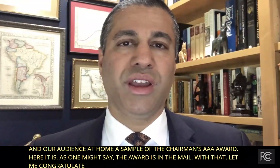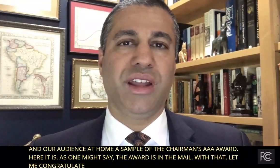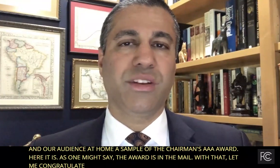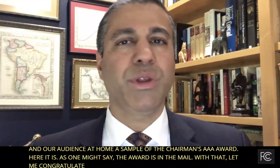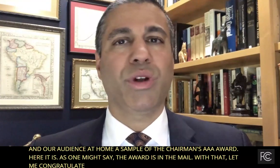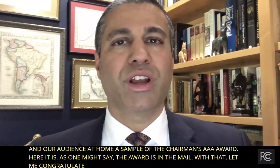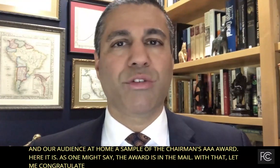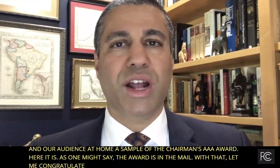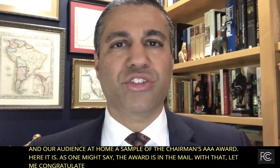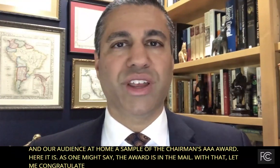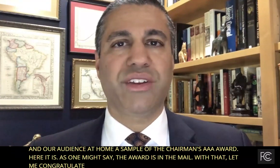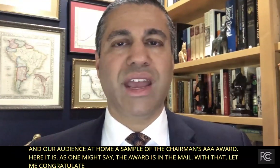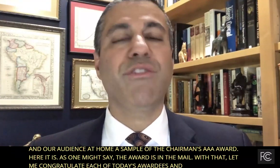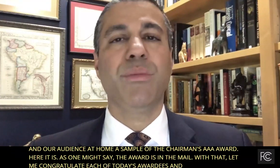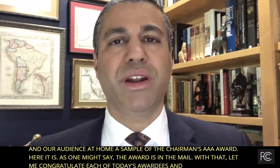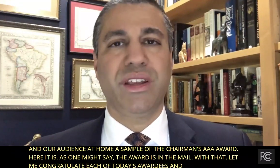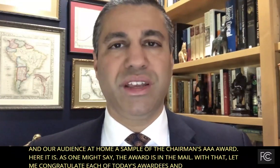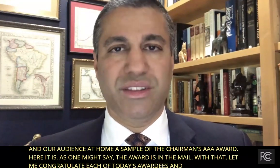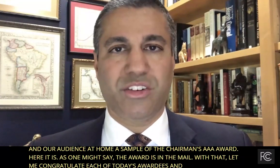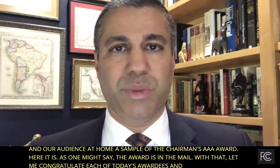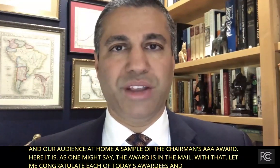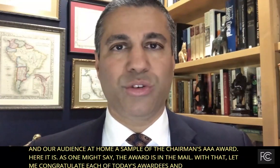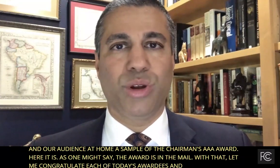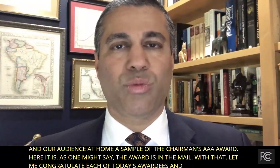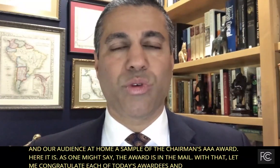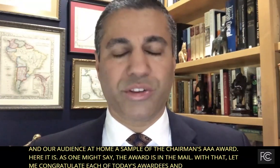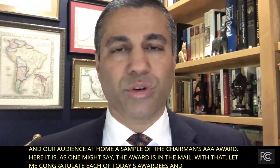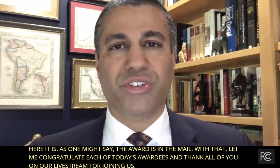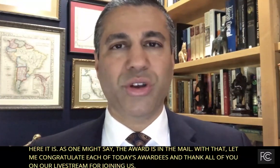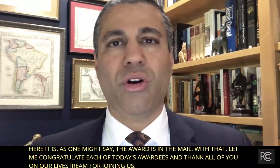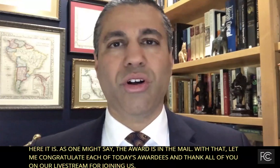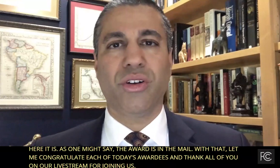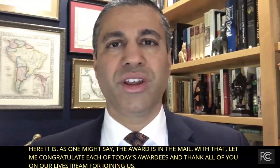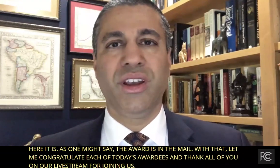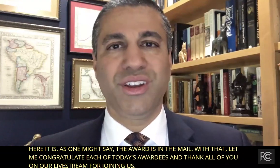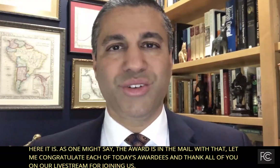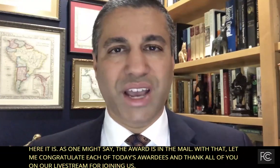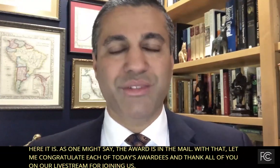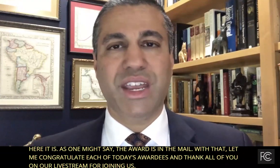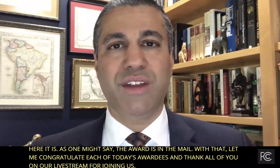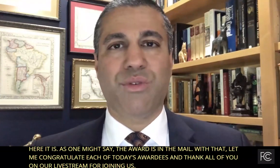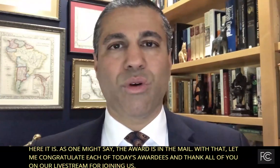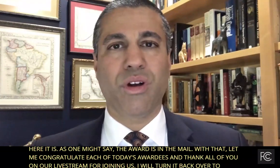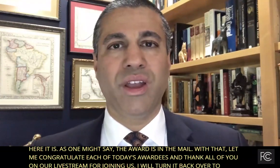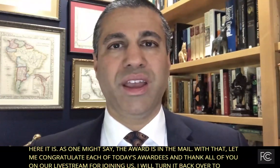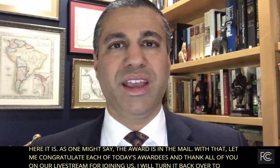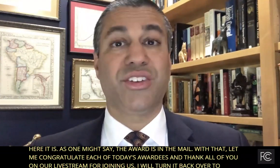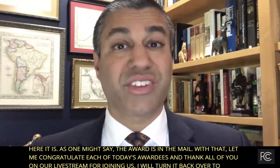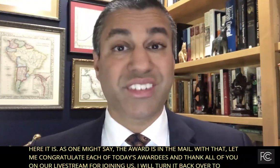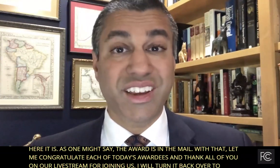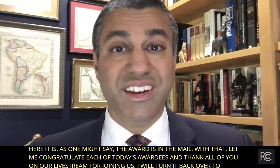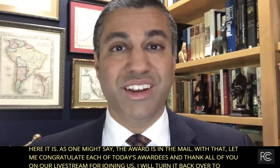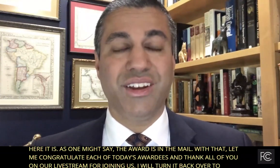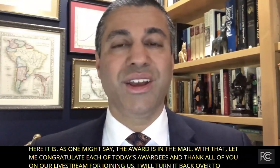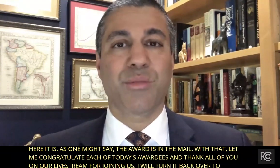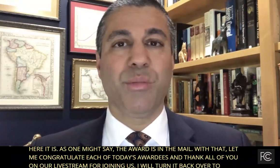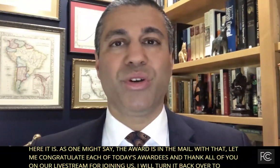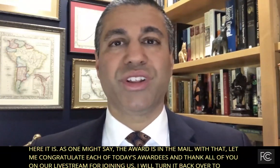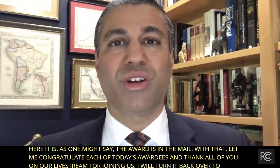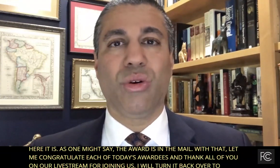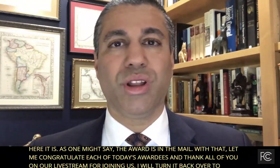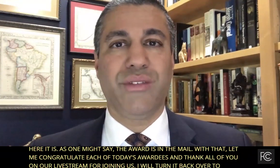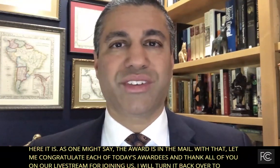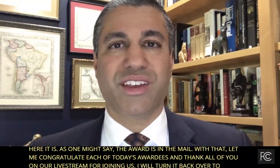awards and simply want to congratulate everybody in this space who has worked so hard to advocate for and to succeed in